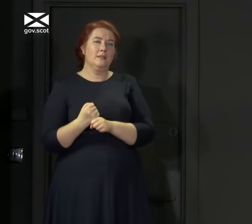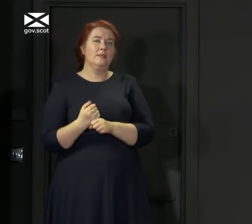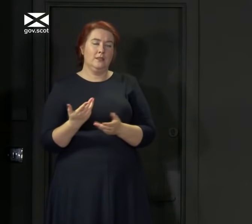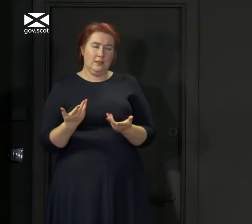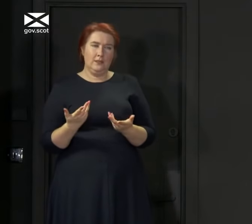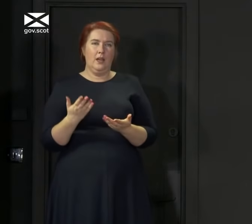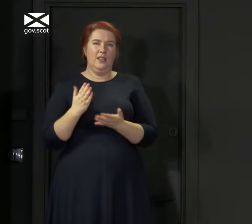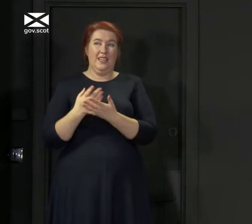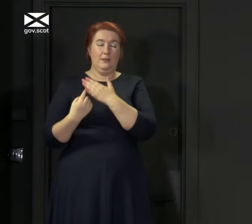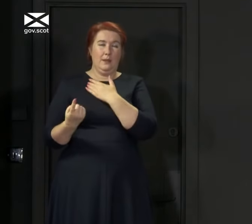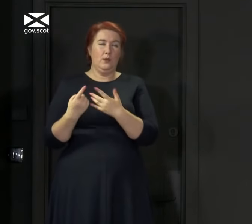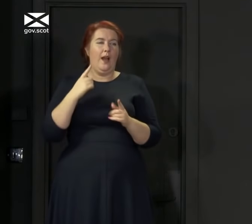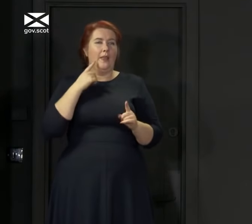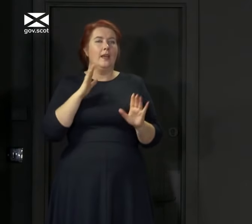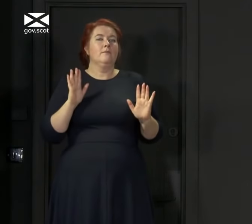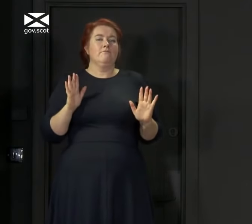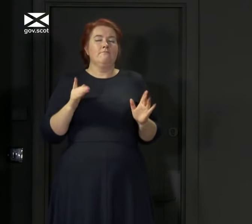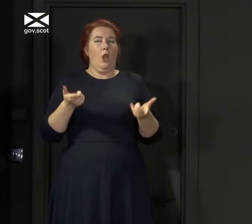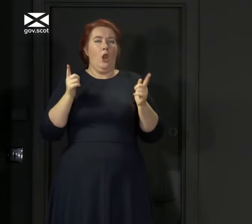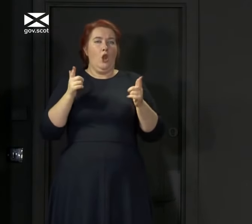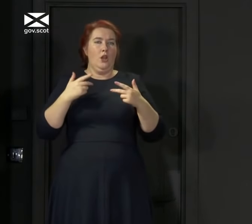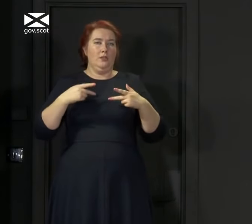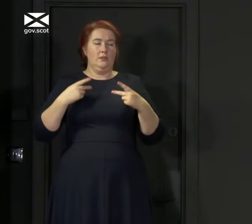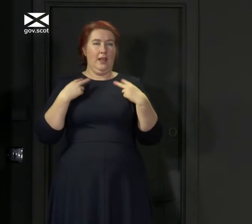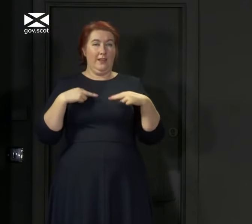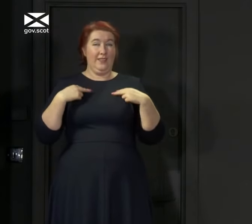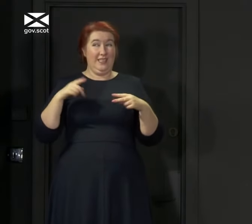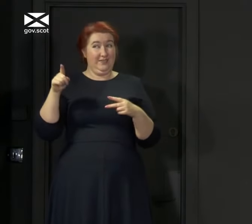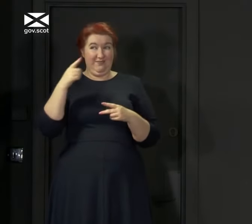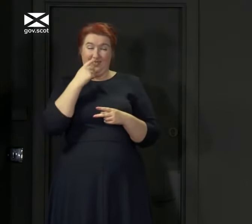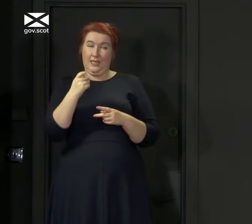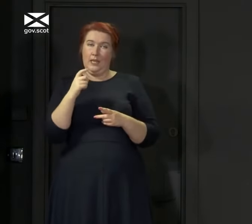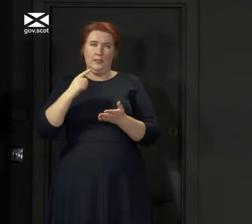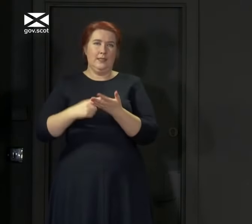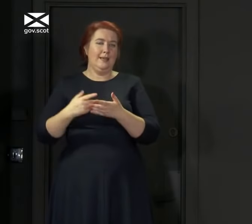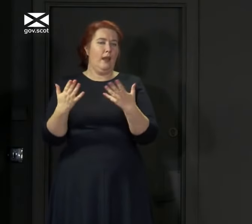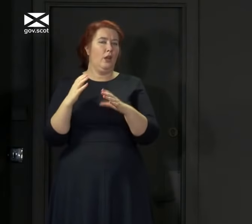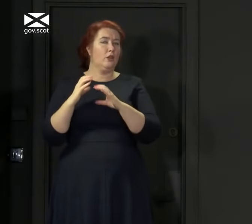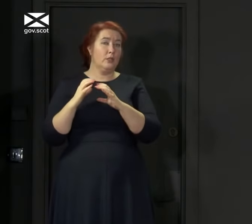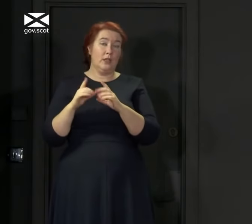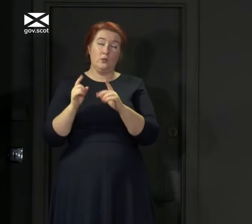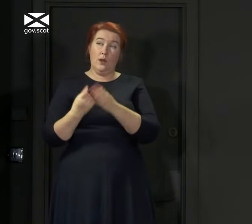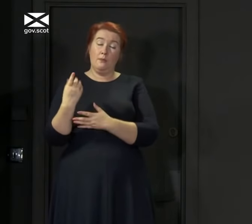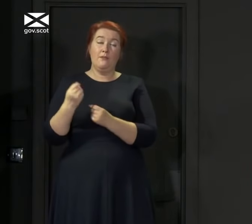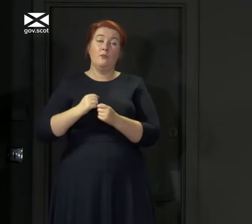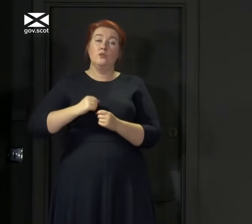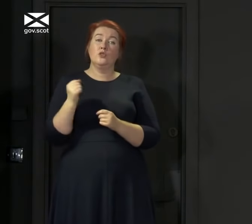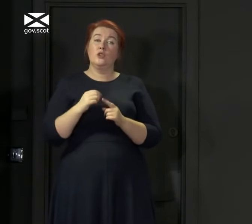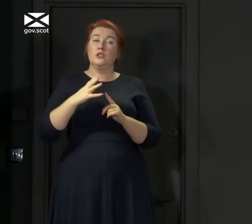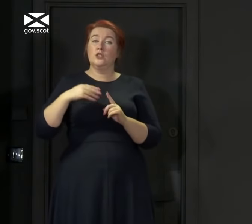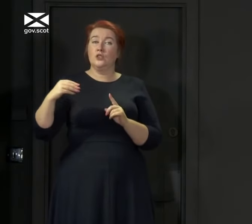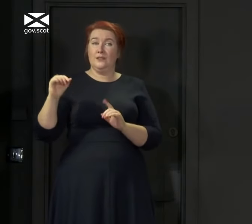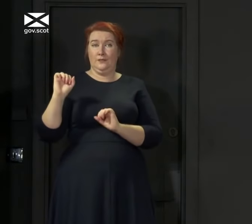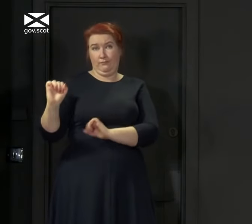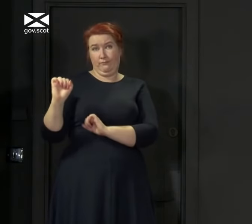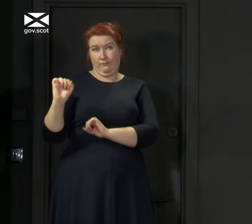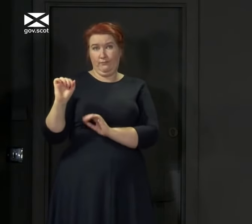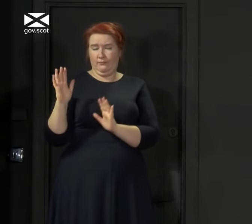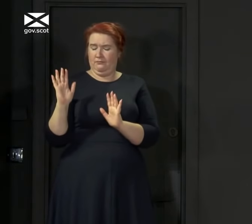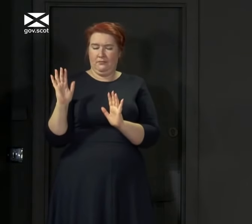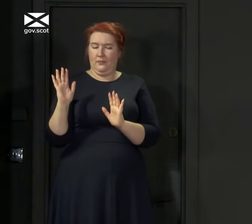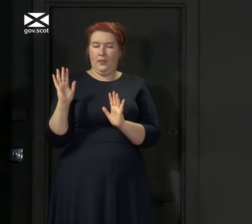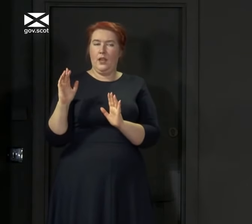independently. So I think it would be for the Lord Advocate to consider any communication he has had from the Scottish Conservatives and